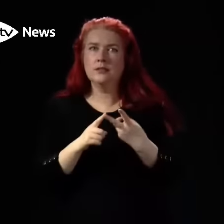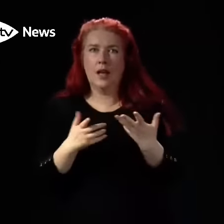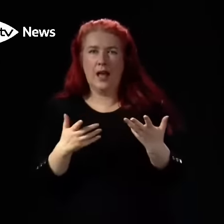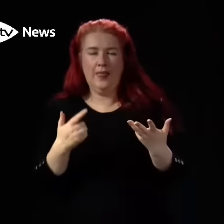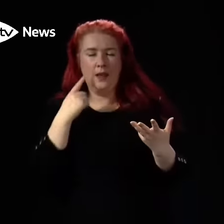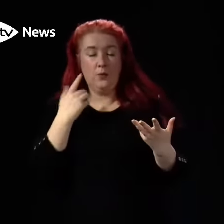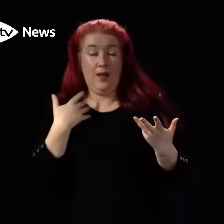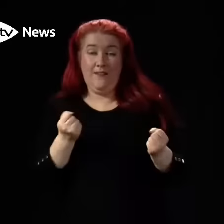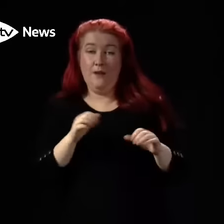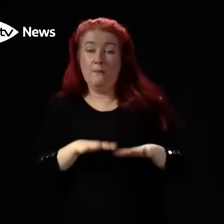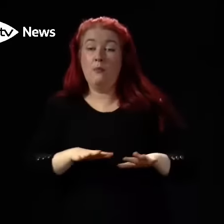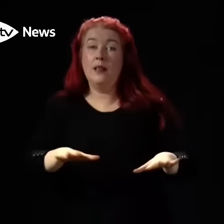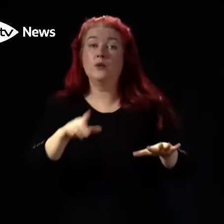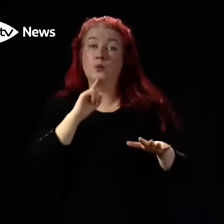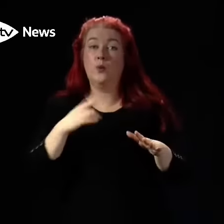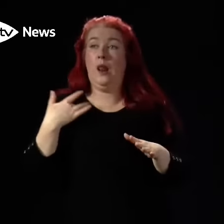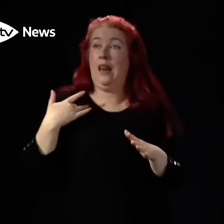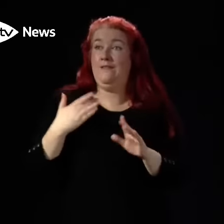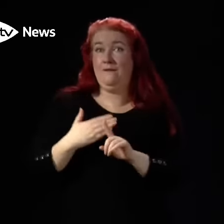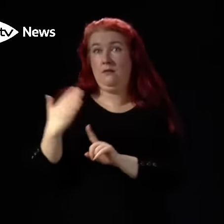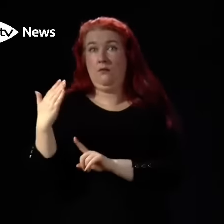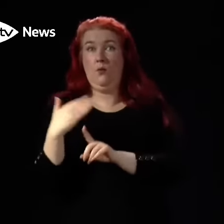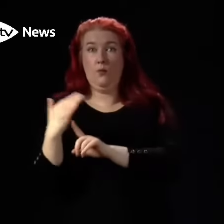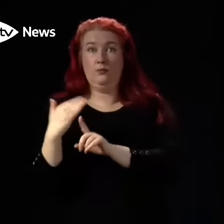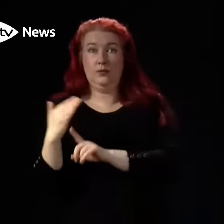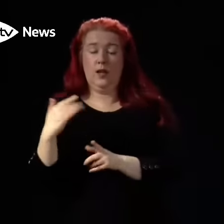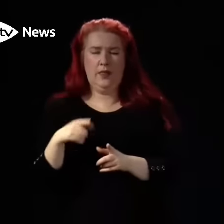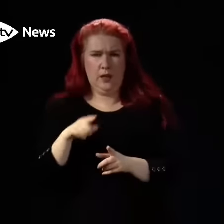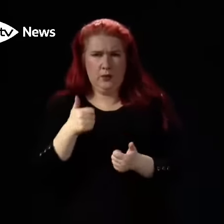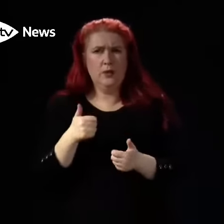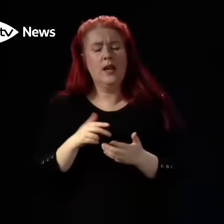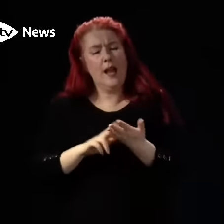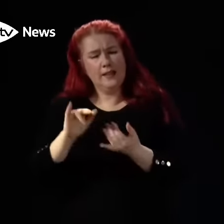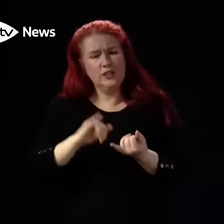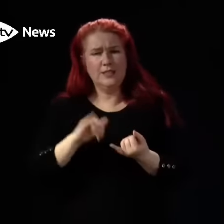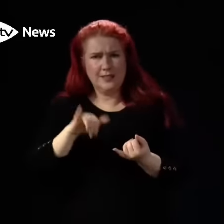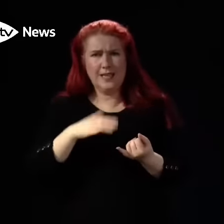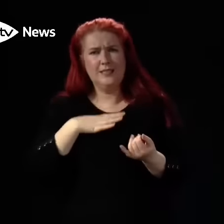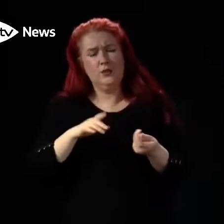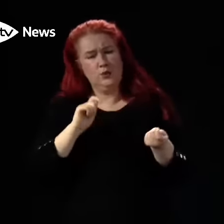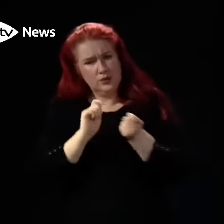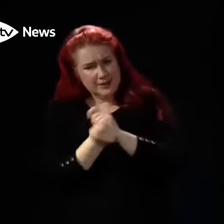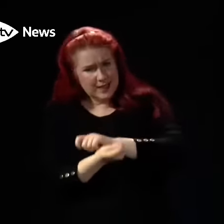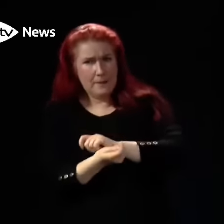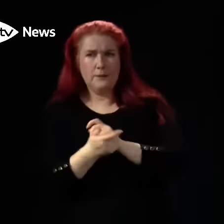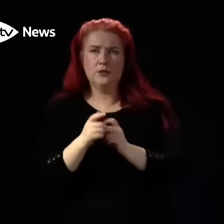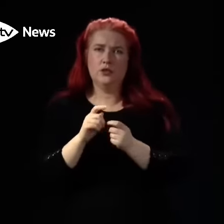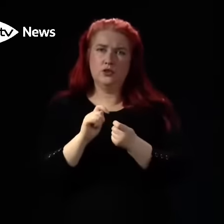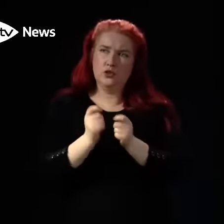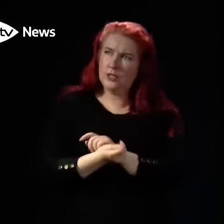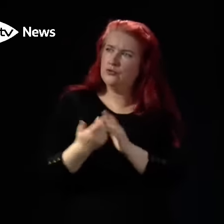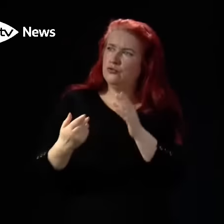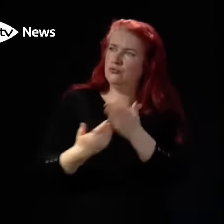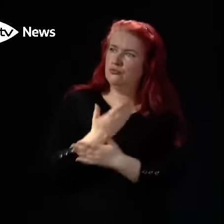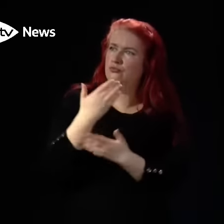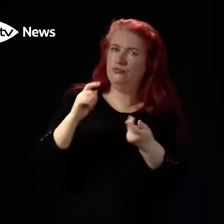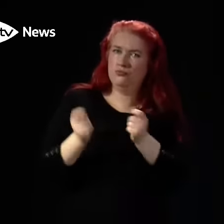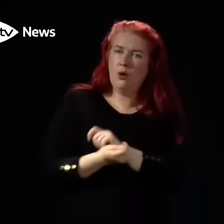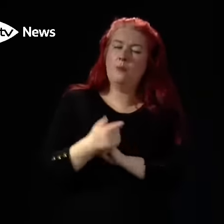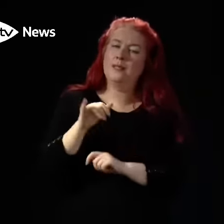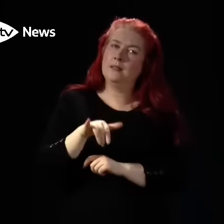that is living longer, a thoroughly good thing, the NHS needs to adapt and change and reform. But the model of the NHS